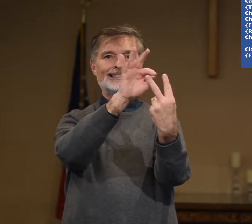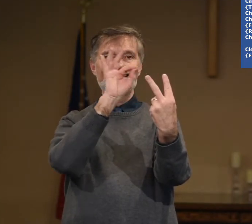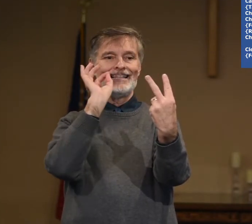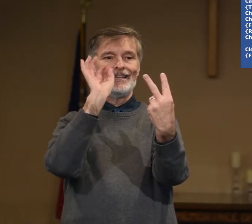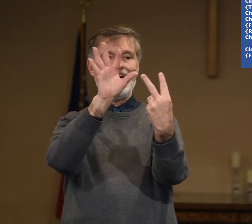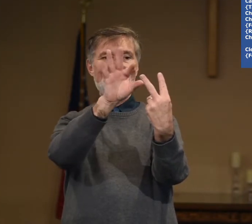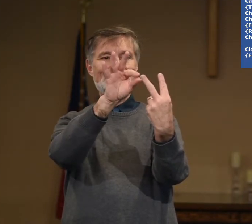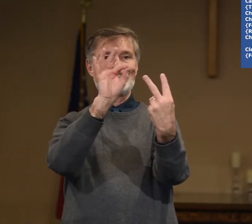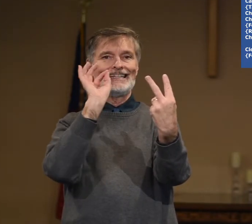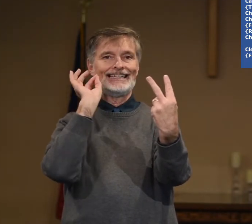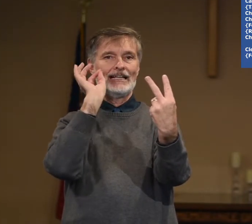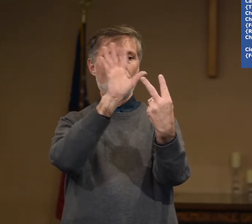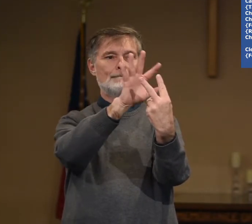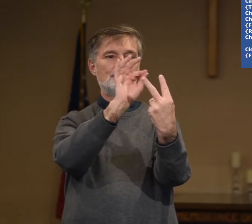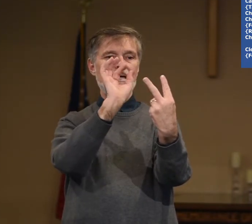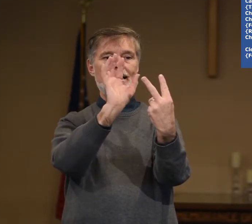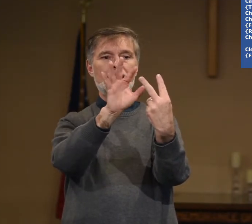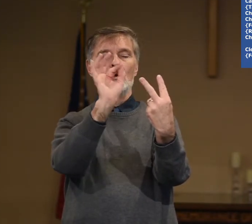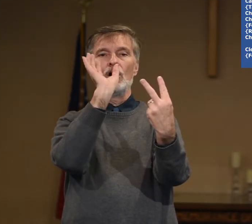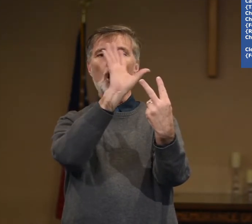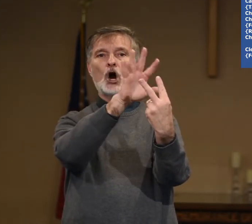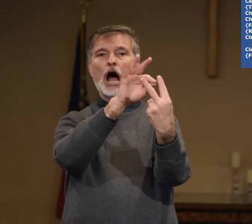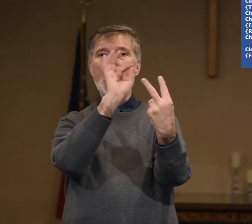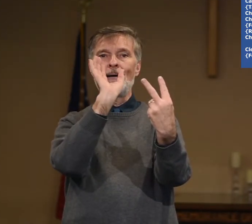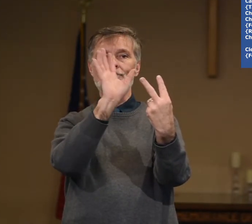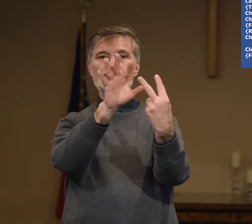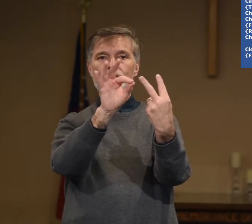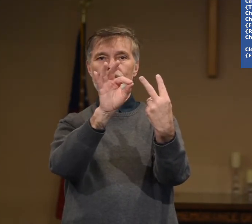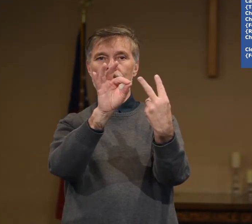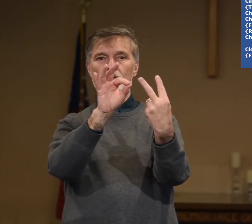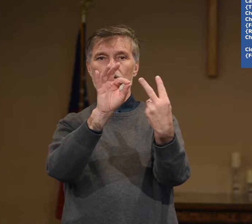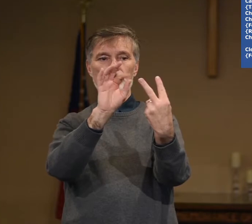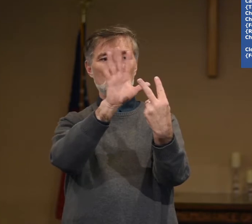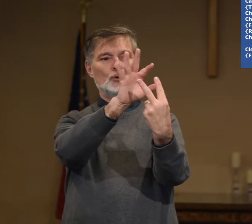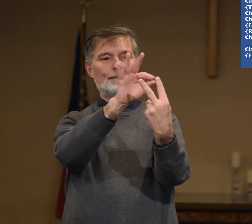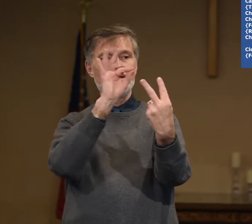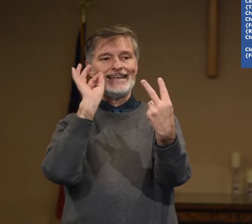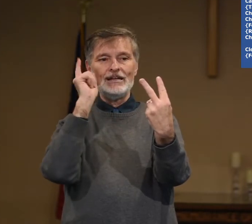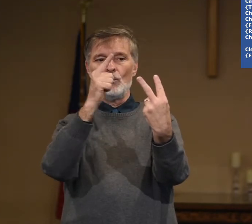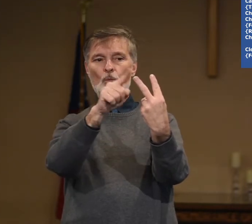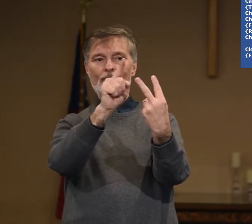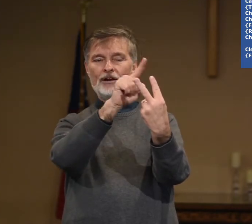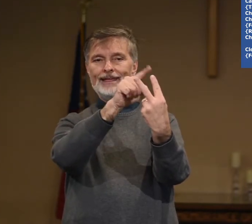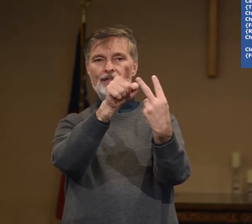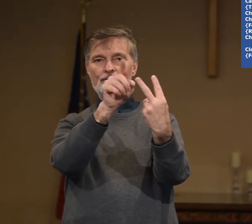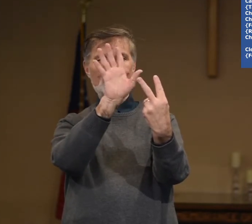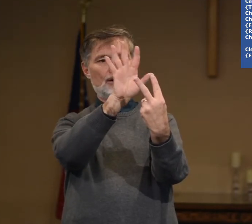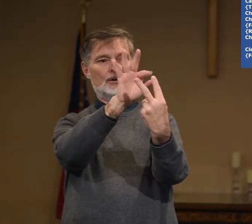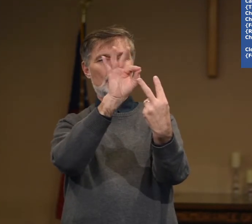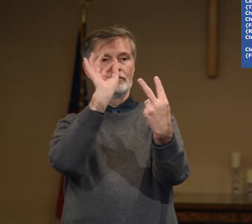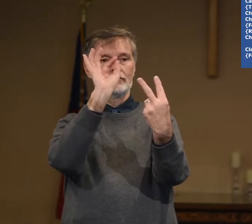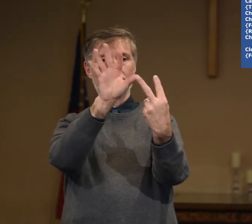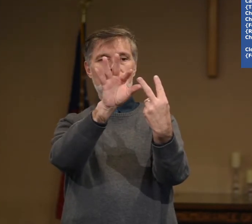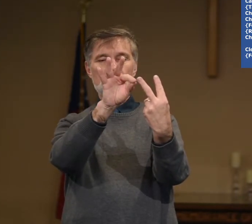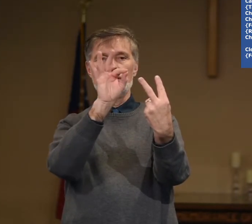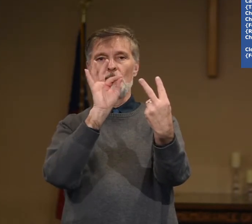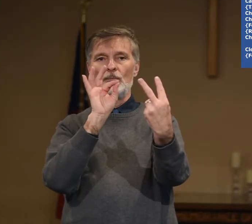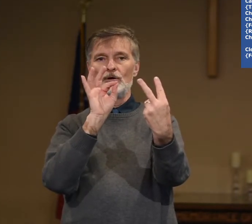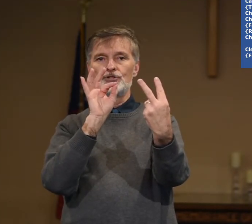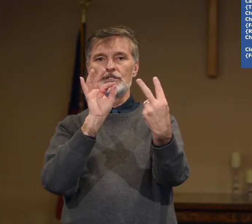select, pick, or options. So you're picking one or the other finger. So it's a double motion